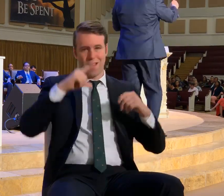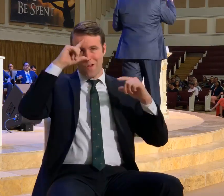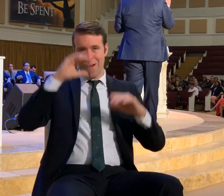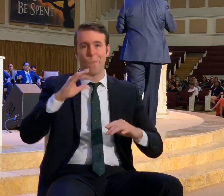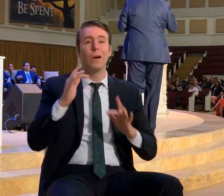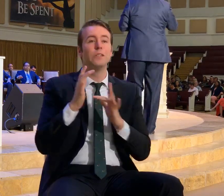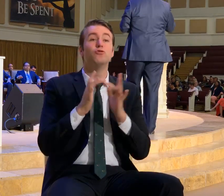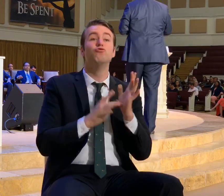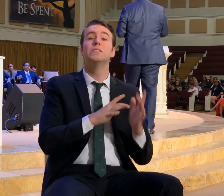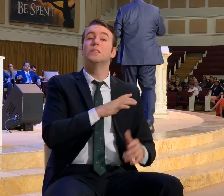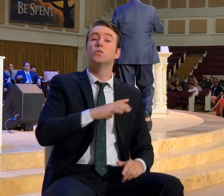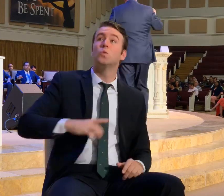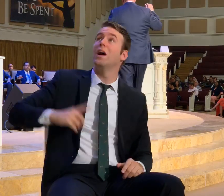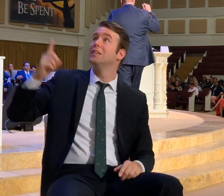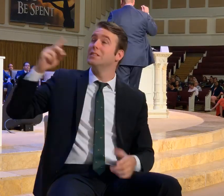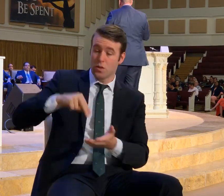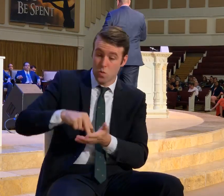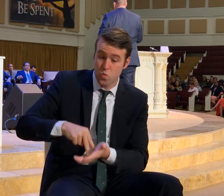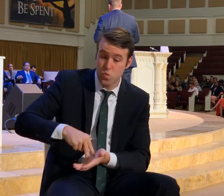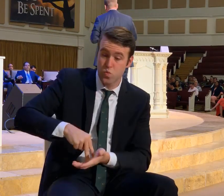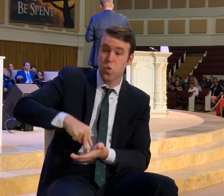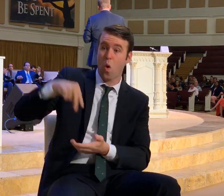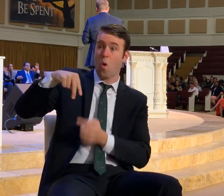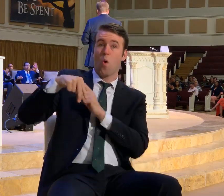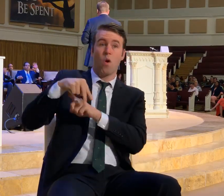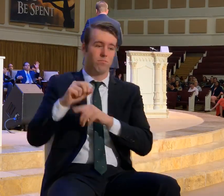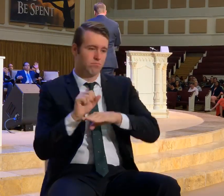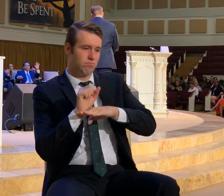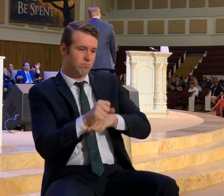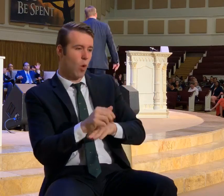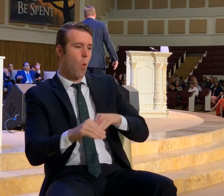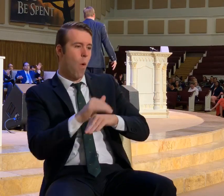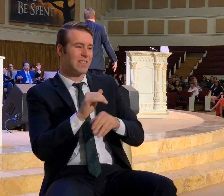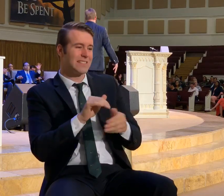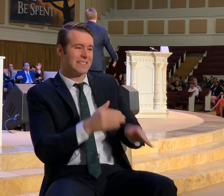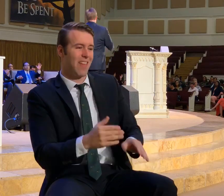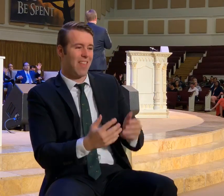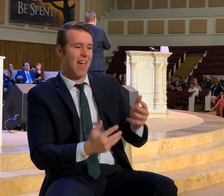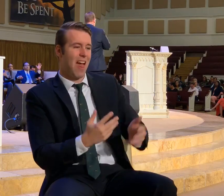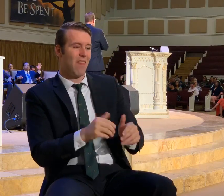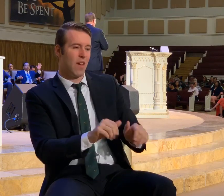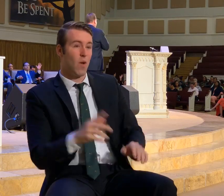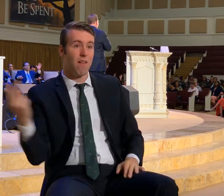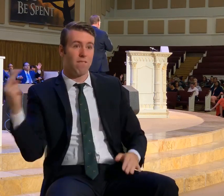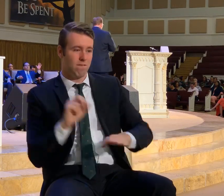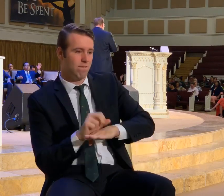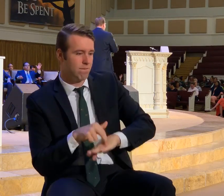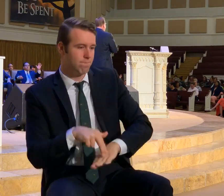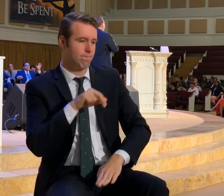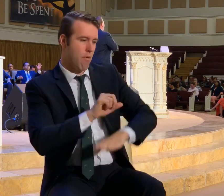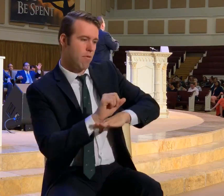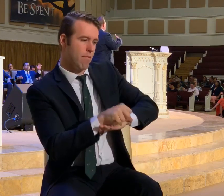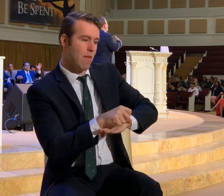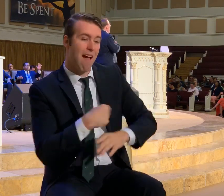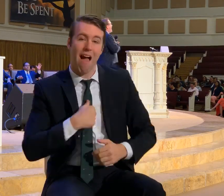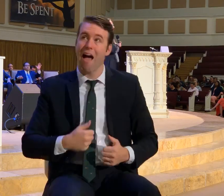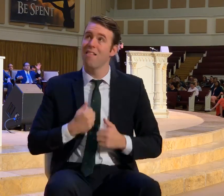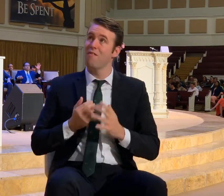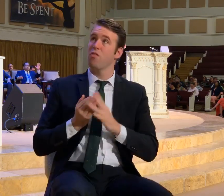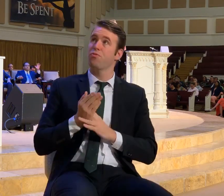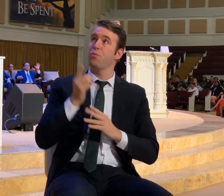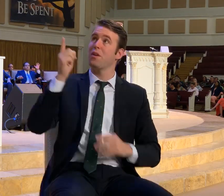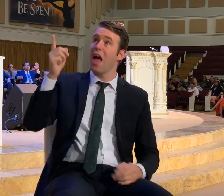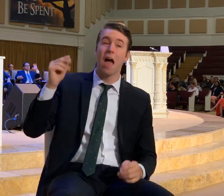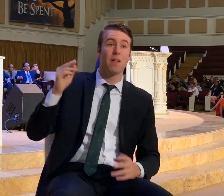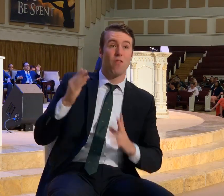because Jesus Christ rose, triumphed over death, hell and the grave, I live in Christ. And by